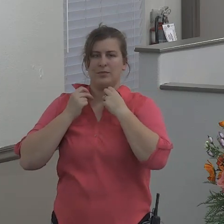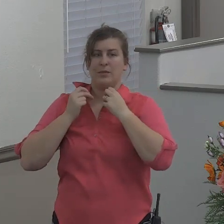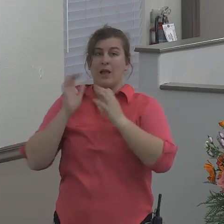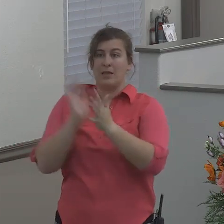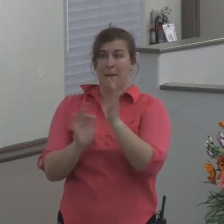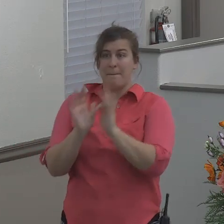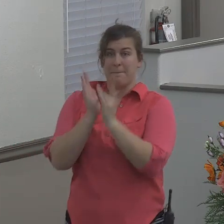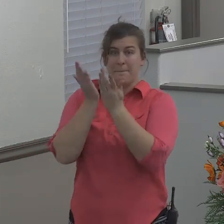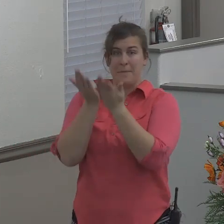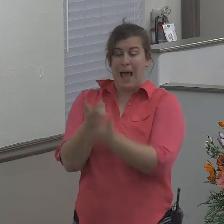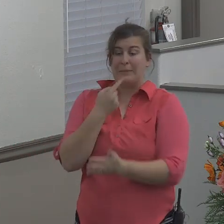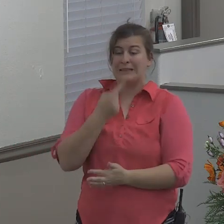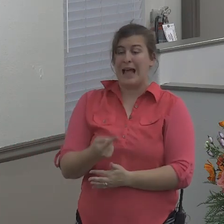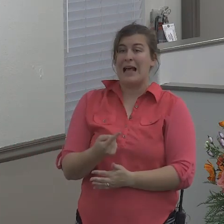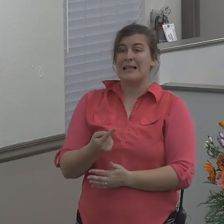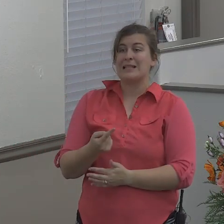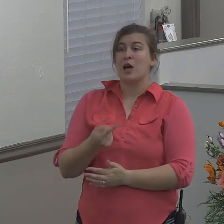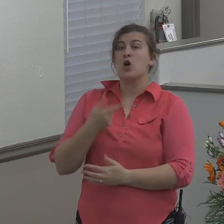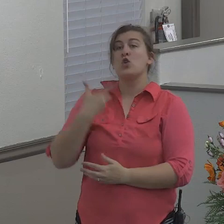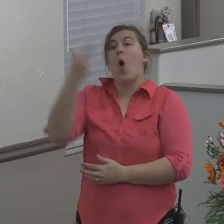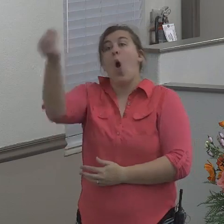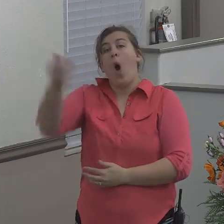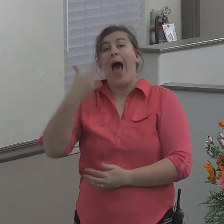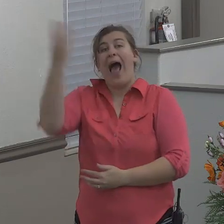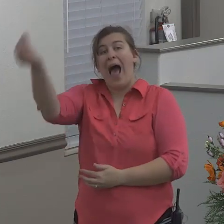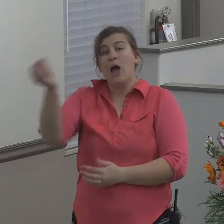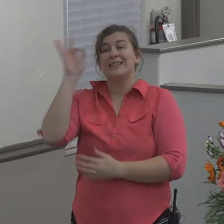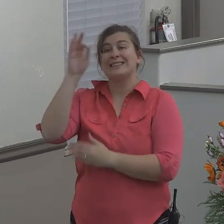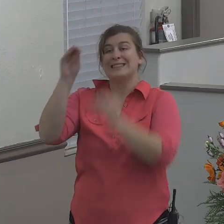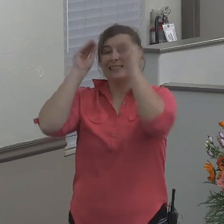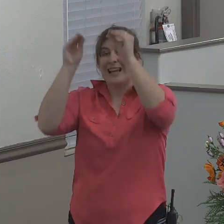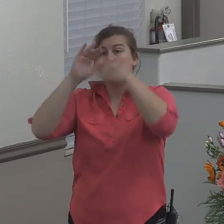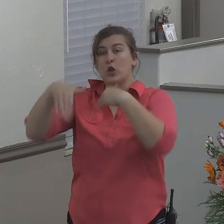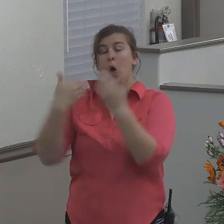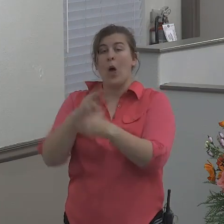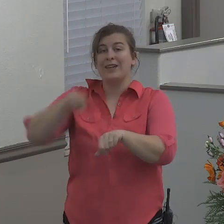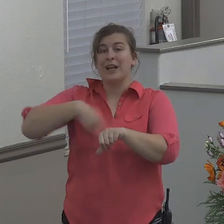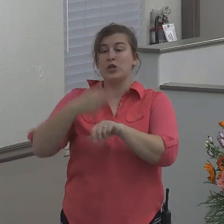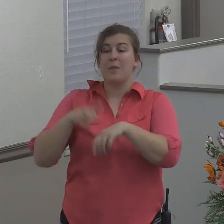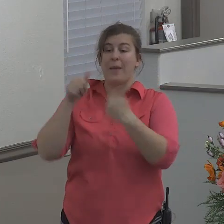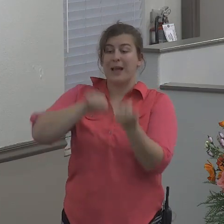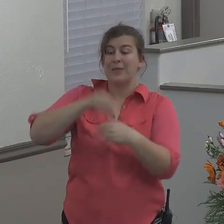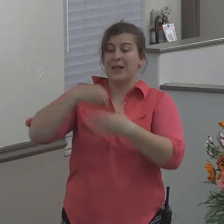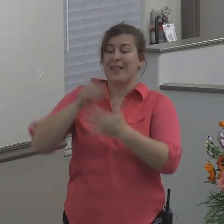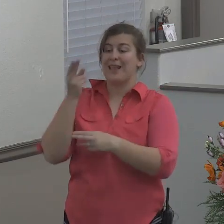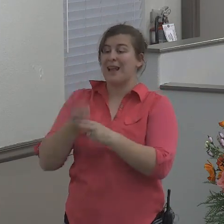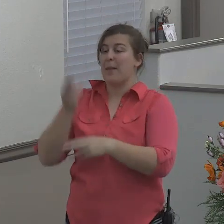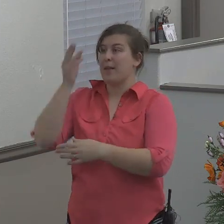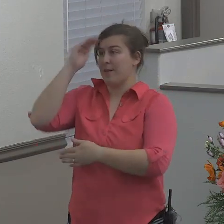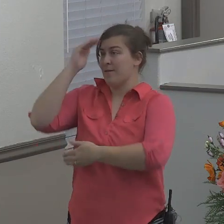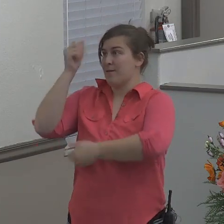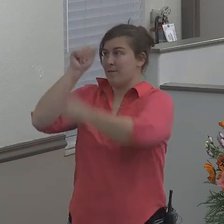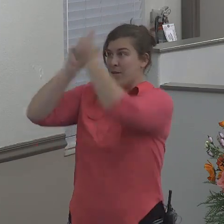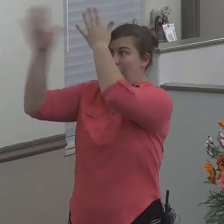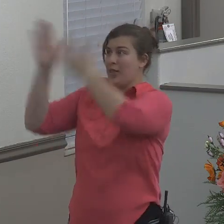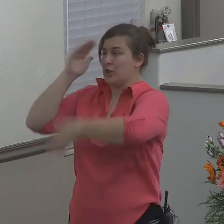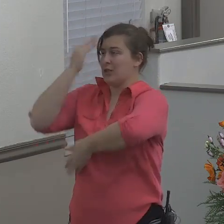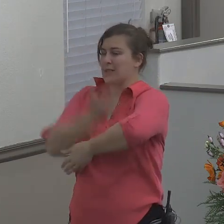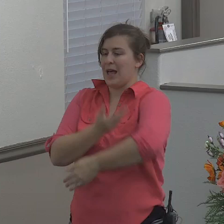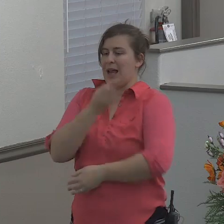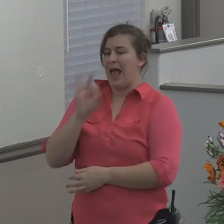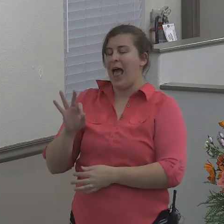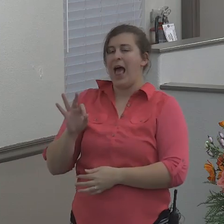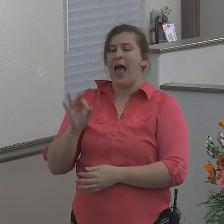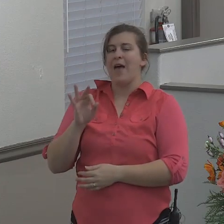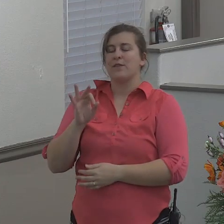states, Go ye therefore and teach all nations, baptizing them in the name of the Father and of the Son and of the Holy Ghost,